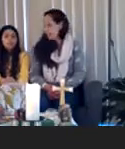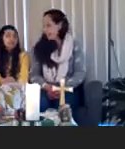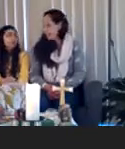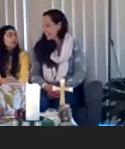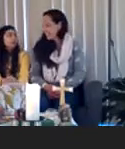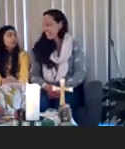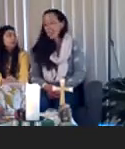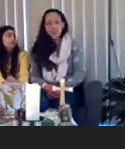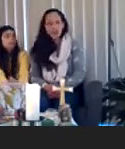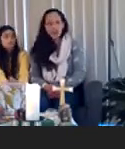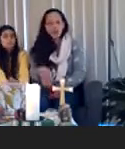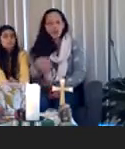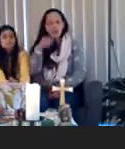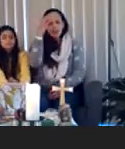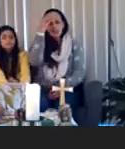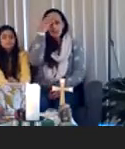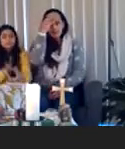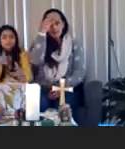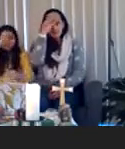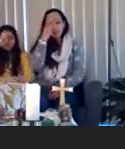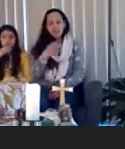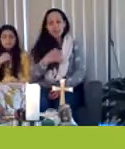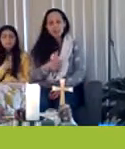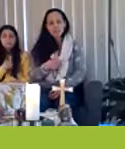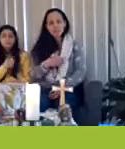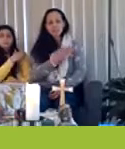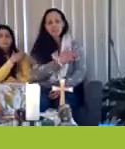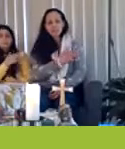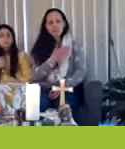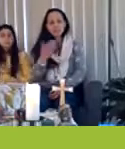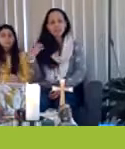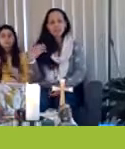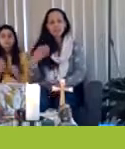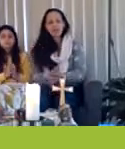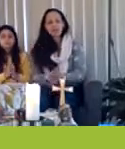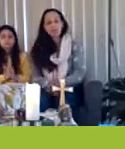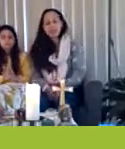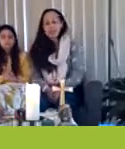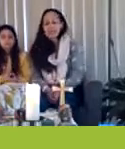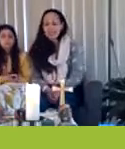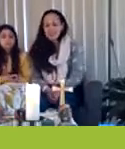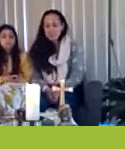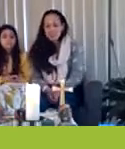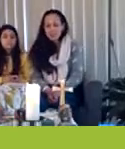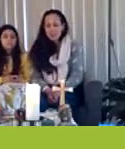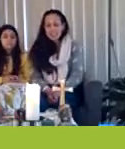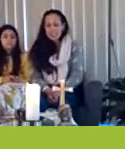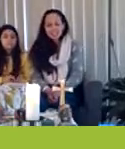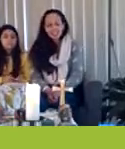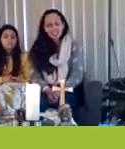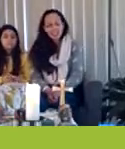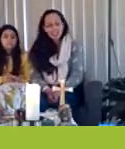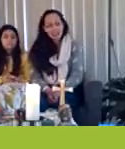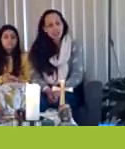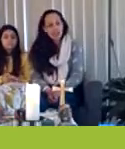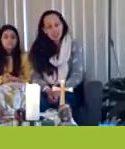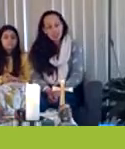everlasting. Amen. In the name of the Father, and Son, and Holy Spirit. Amen. Amen. Thank you for joining us. Stay safe. Keep